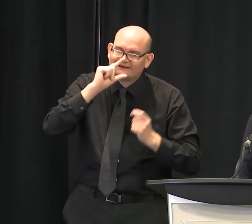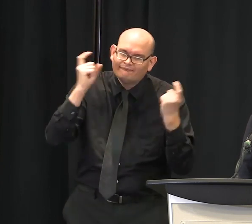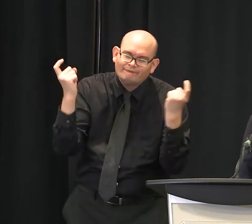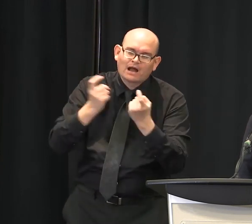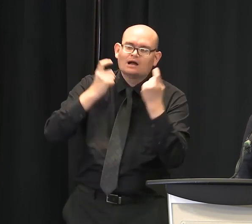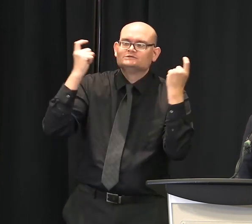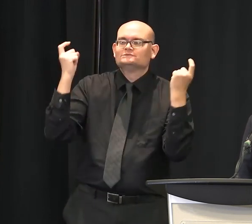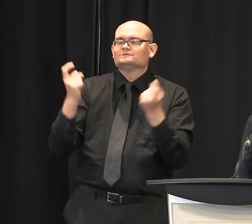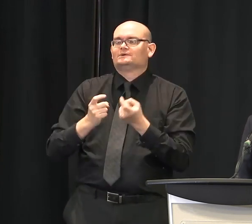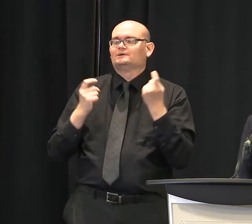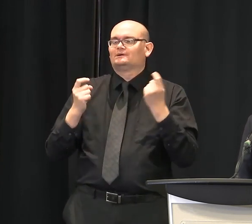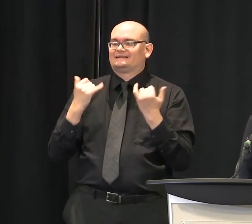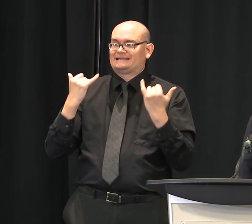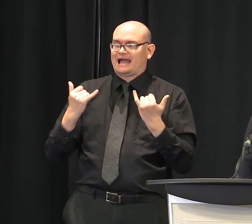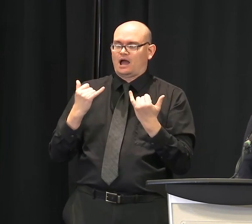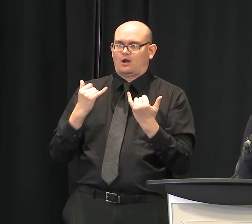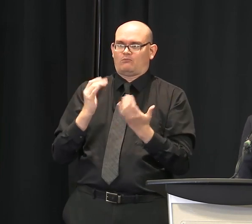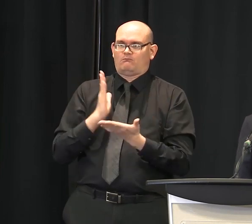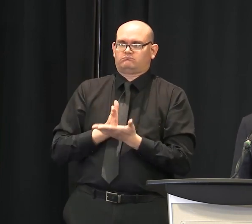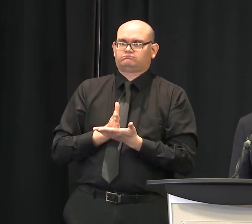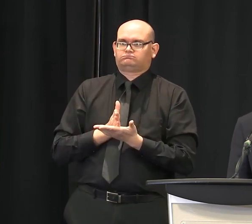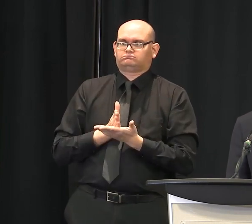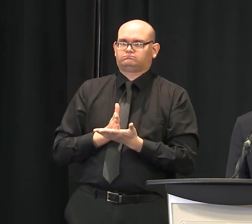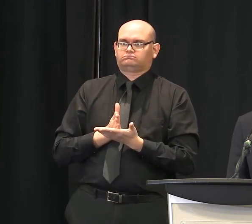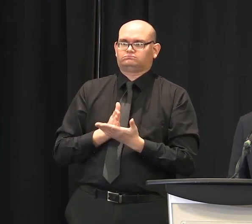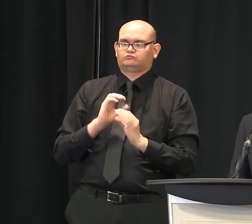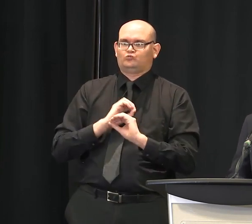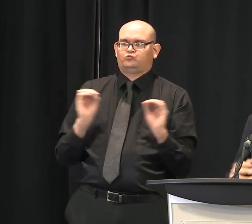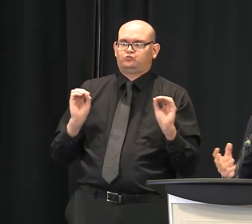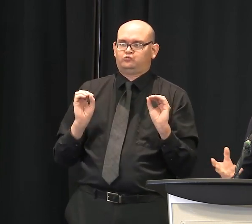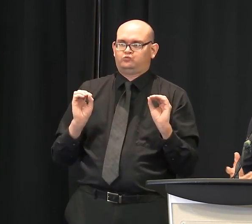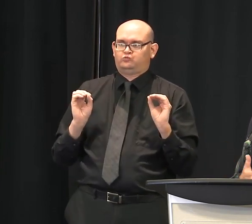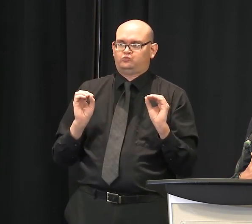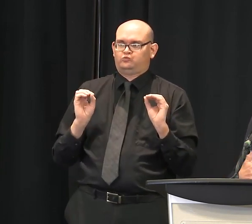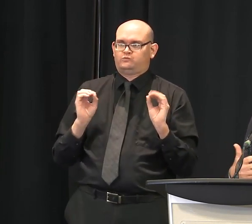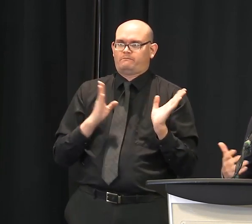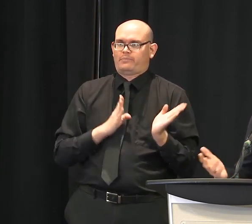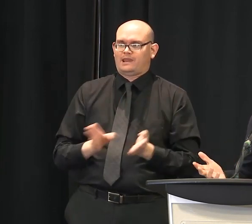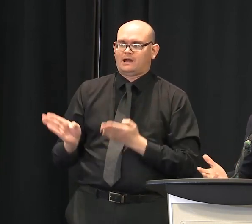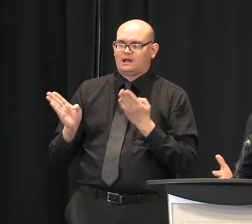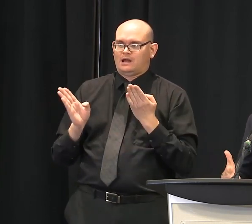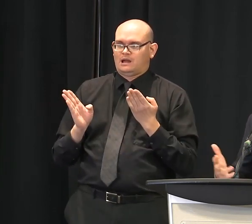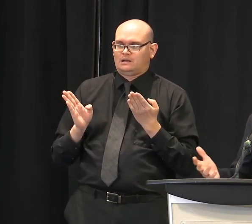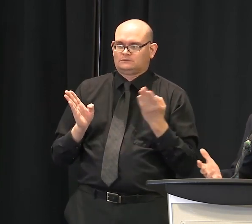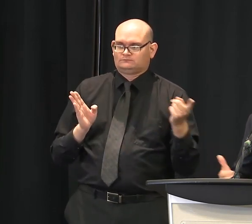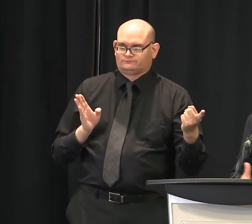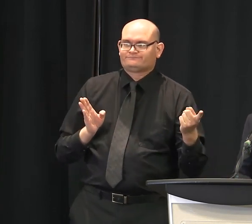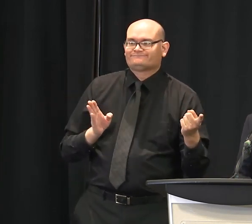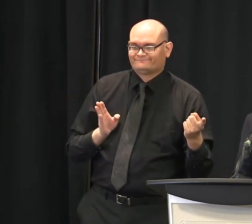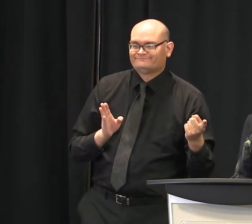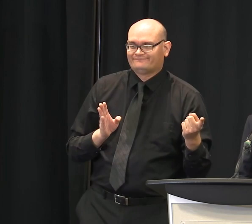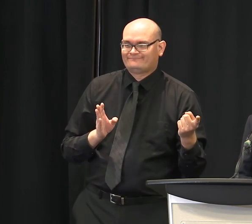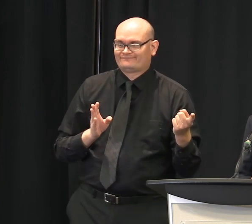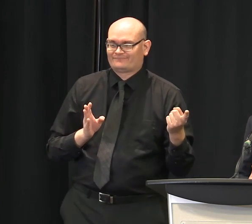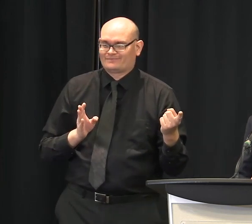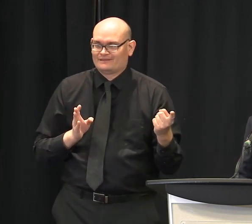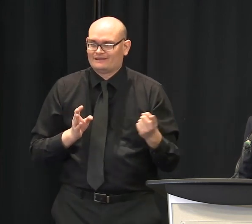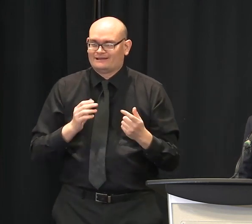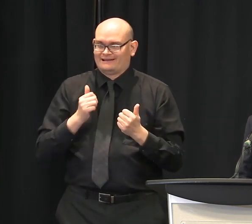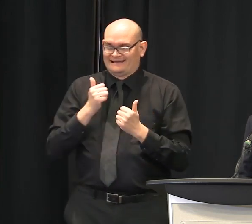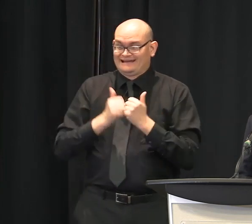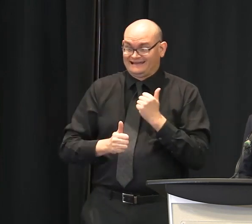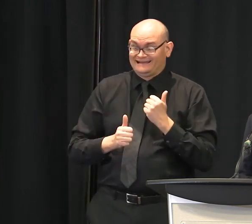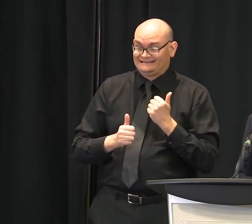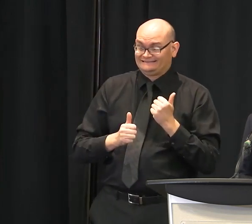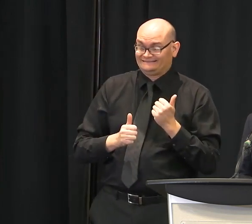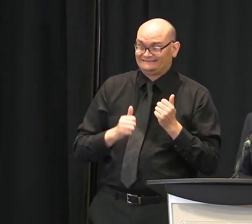income not coming in from the festivals? Well, each festival has its own budget and standalone organizations we work with.